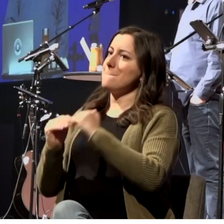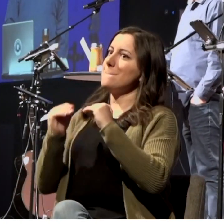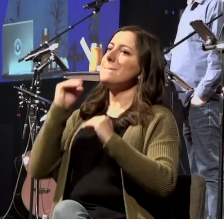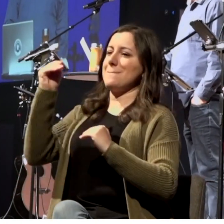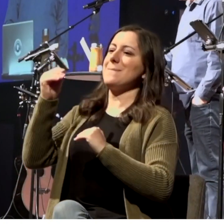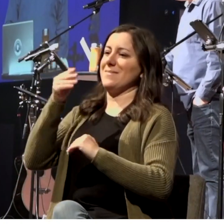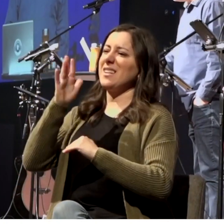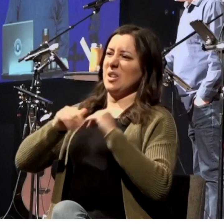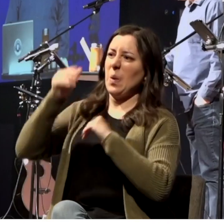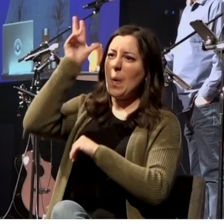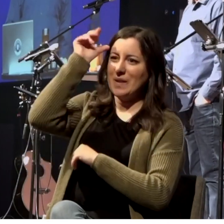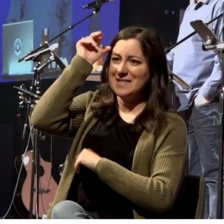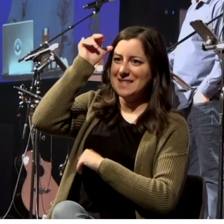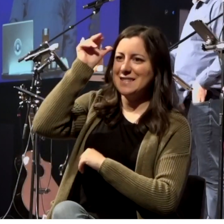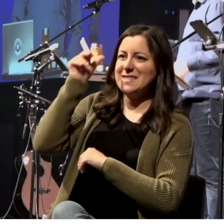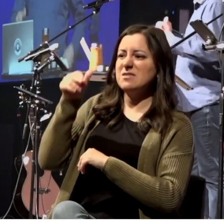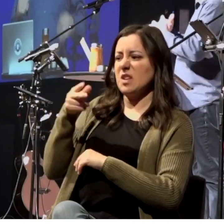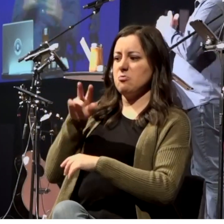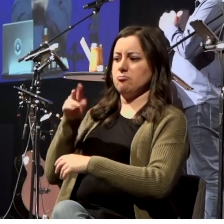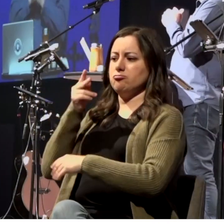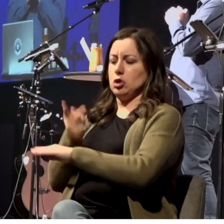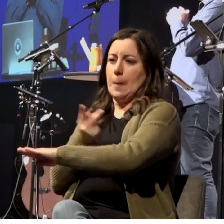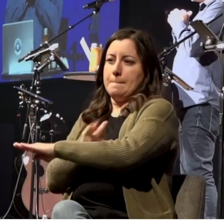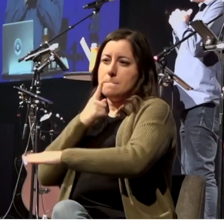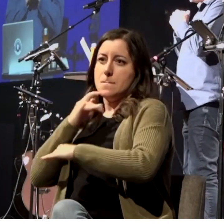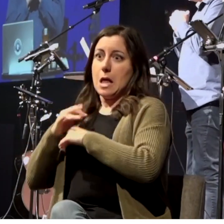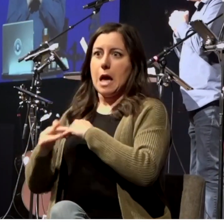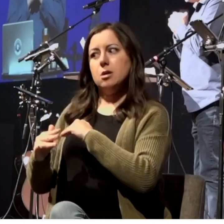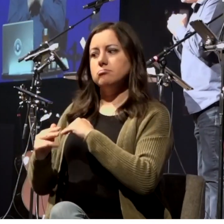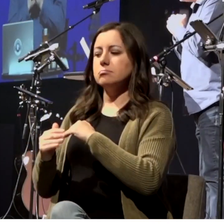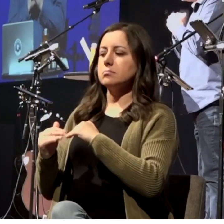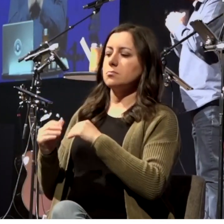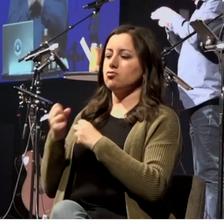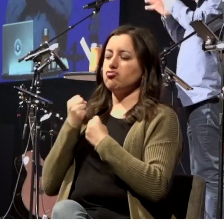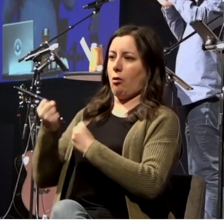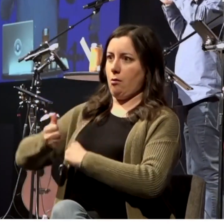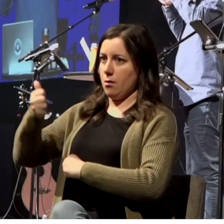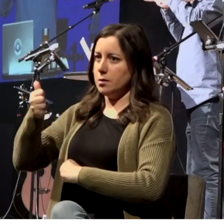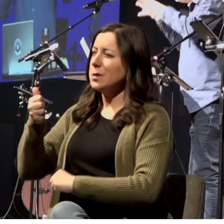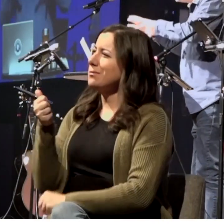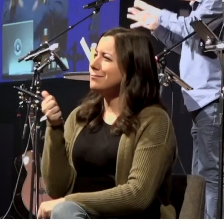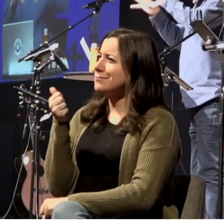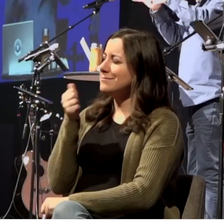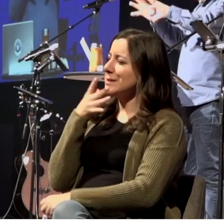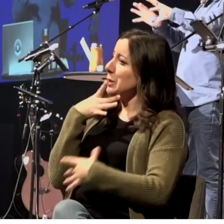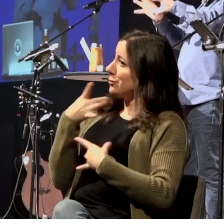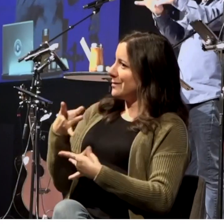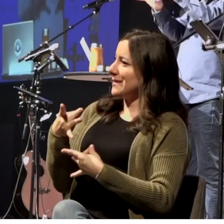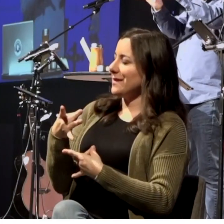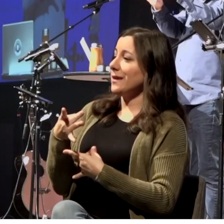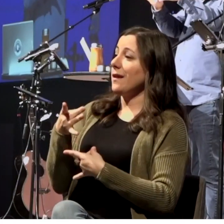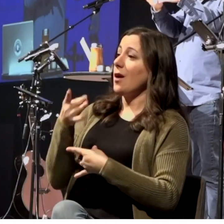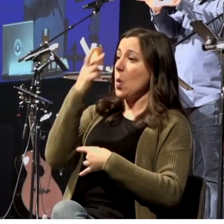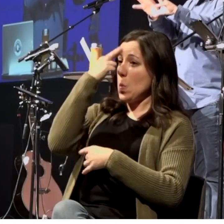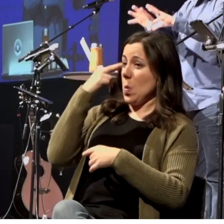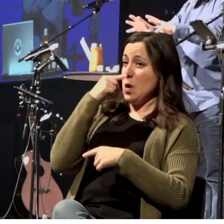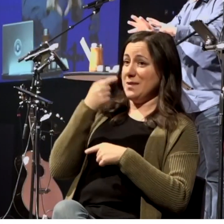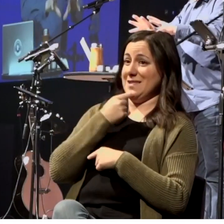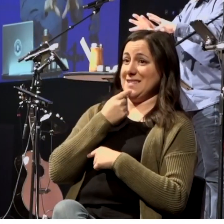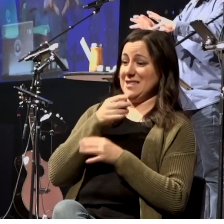Now, stop and think about that for a minute. Romans chapter 1, verse 20, tells us that since the creation of the world,